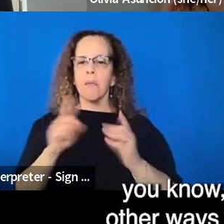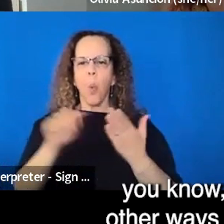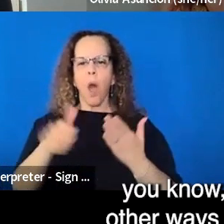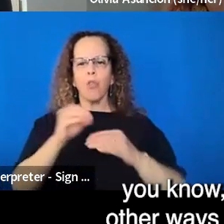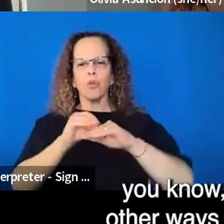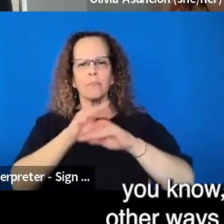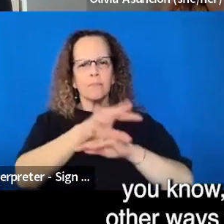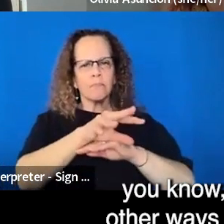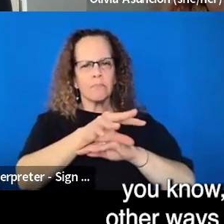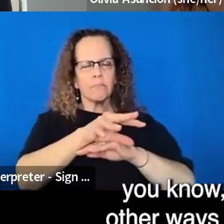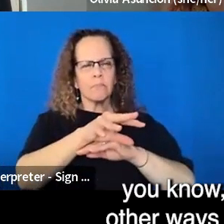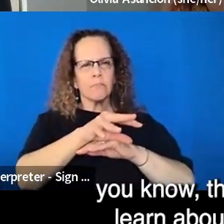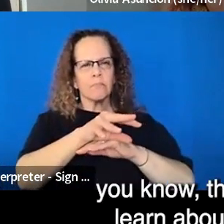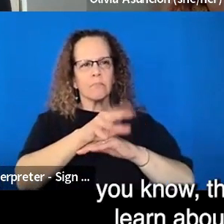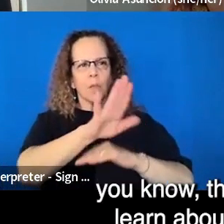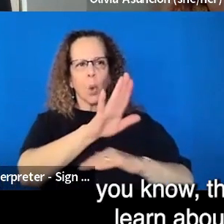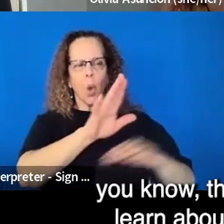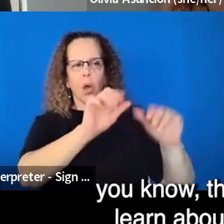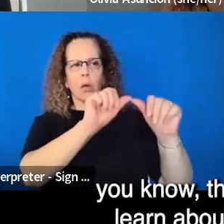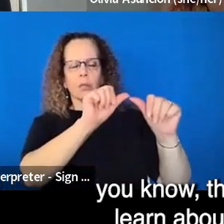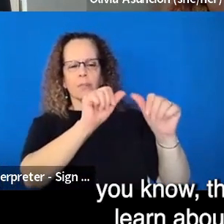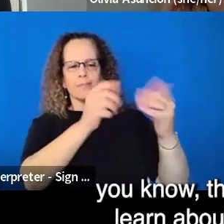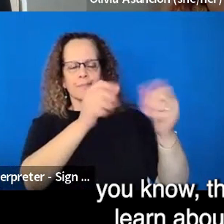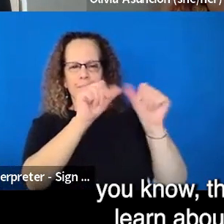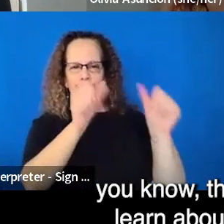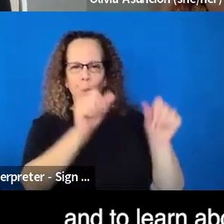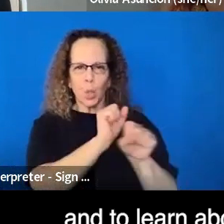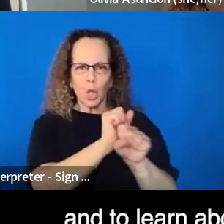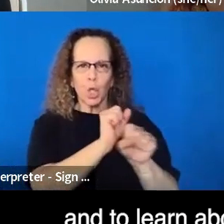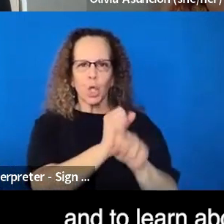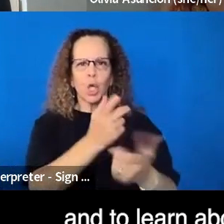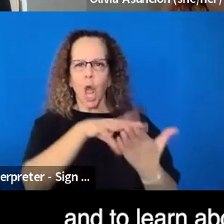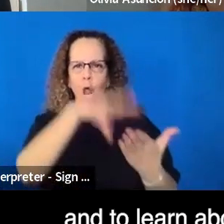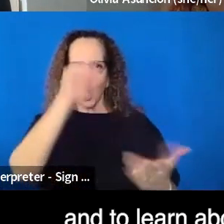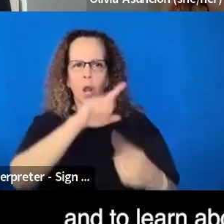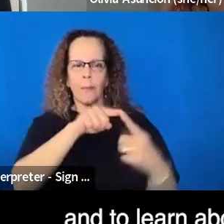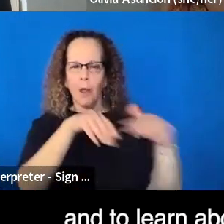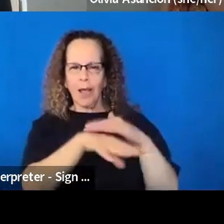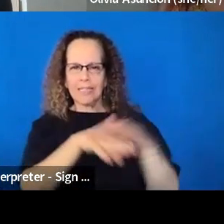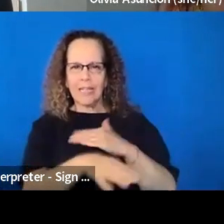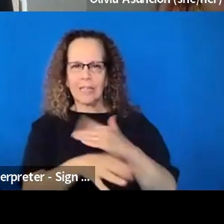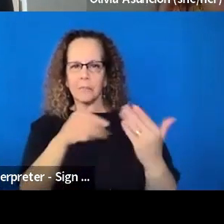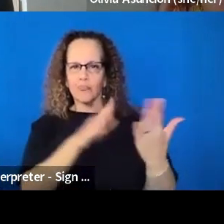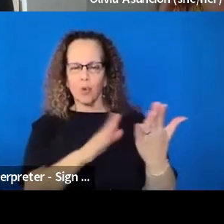ways that you think, um, you know, that, that you found to learn about accessibility and to learn about this approach?